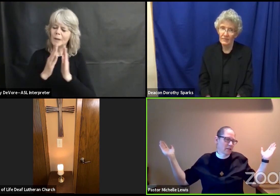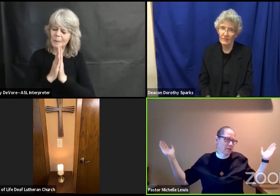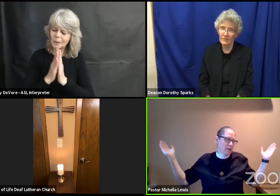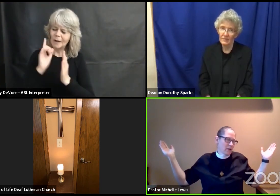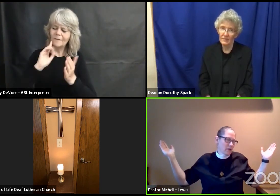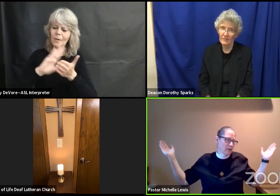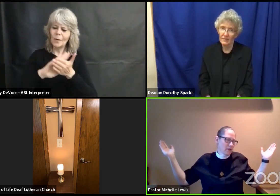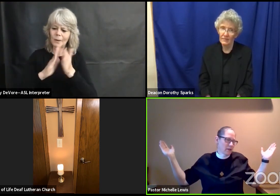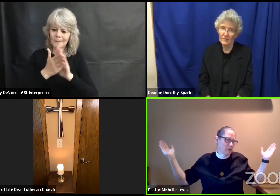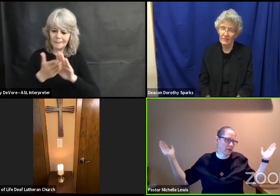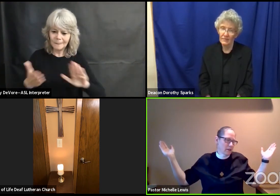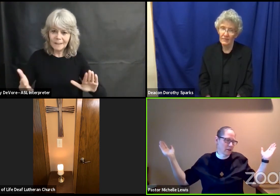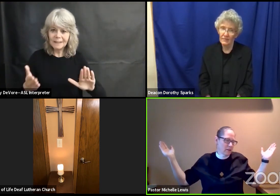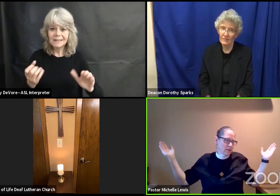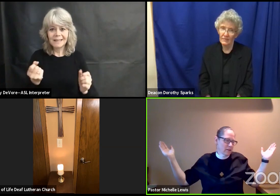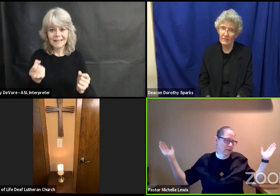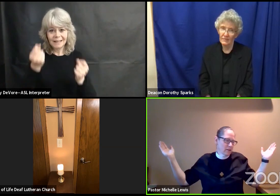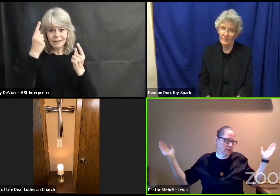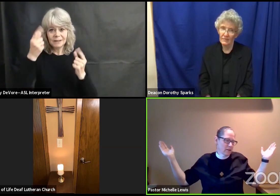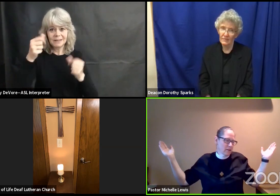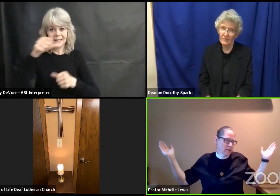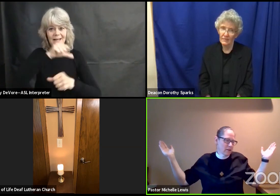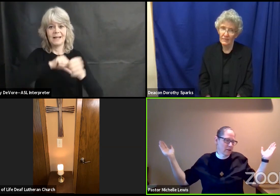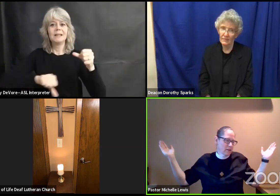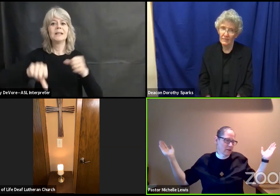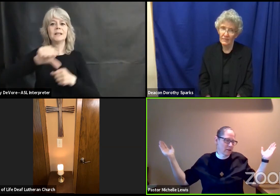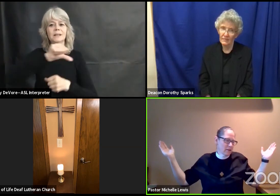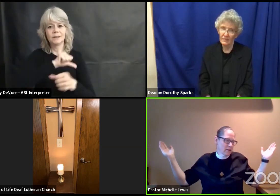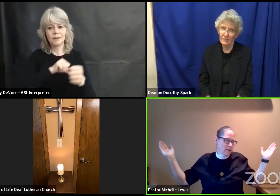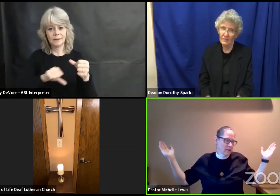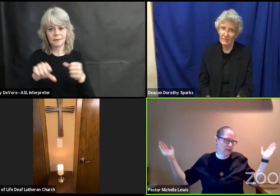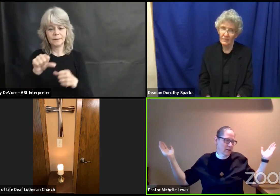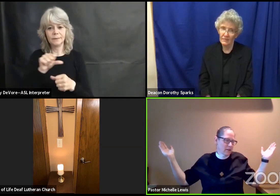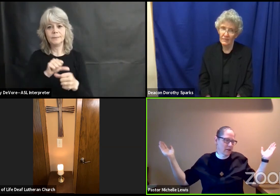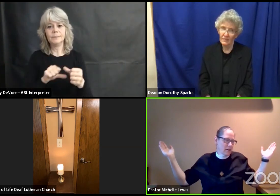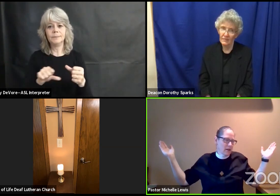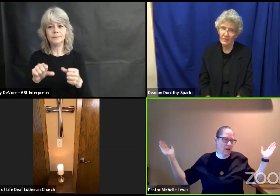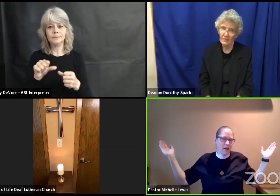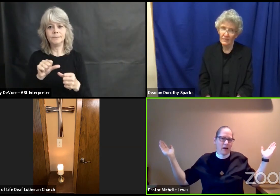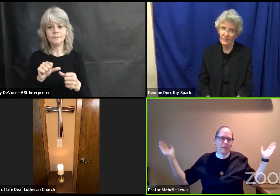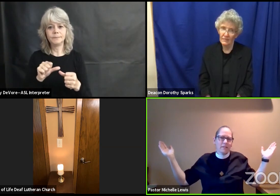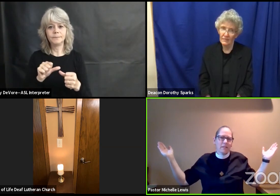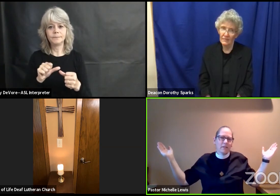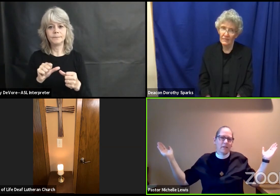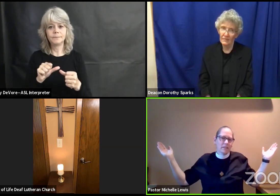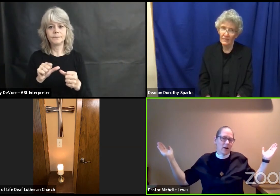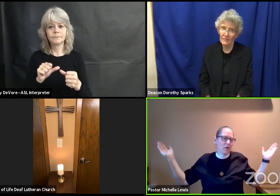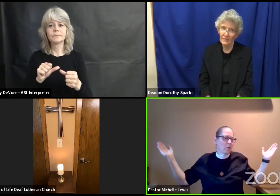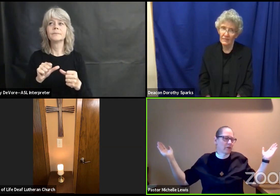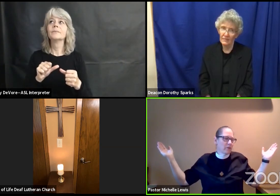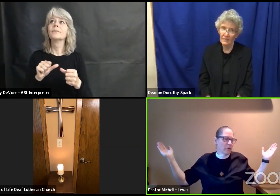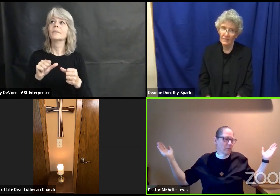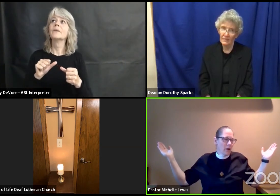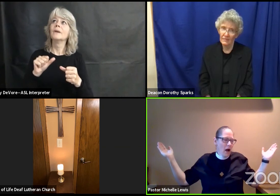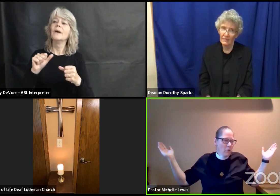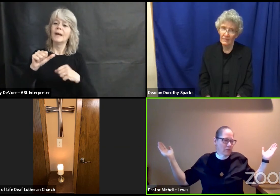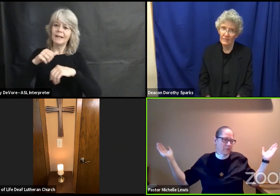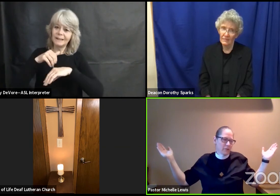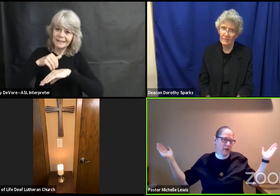and send us out with your powerful love